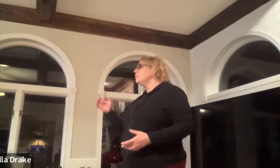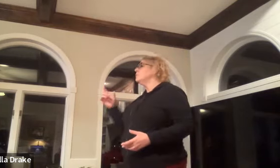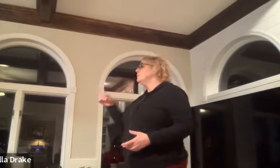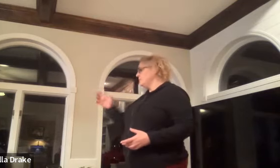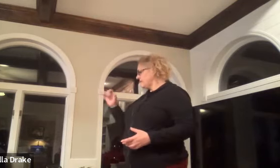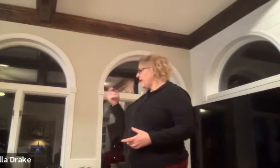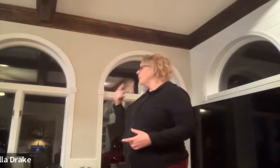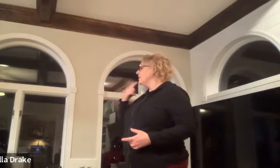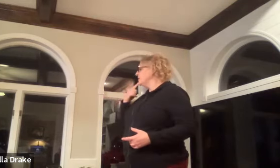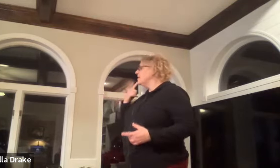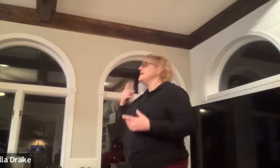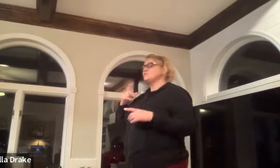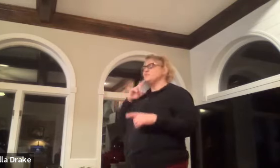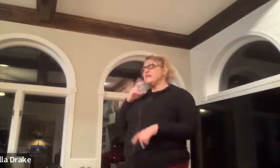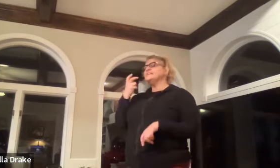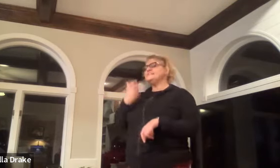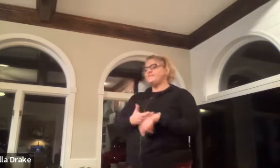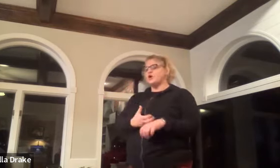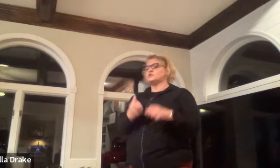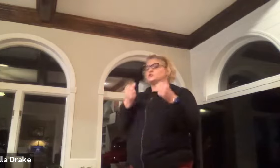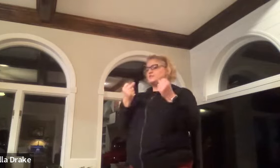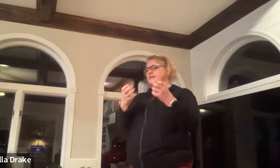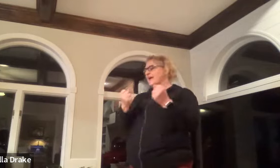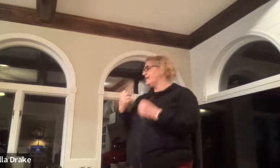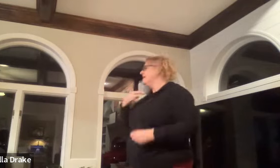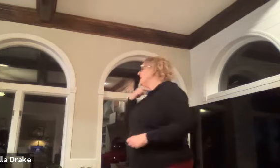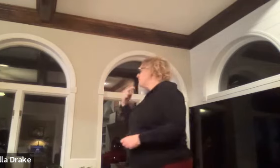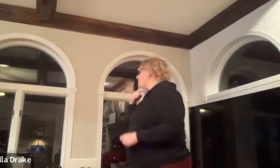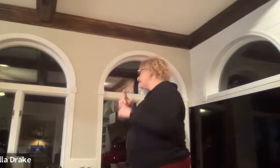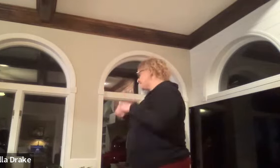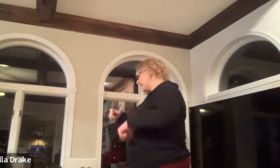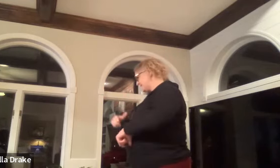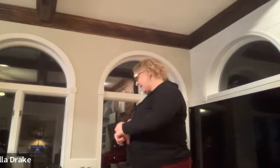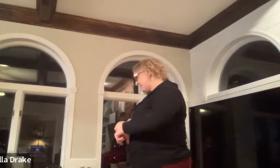with cameron it's really difficult to sign and voice at the same time